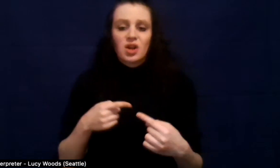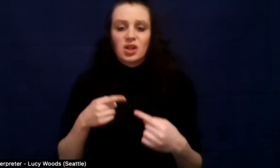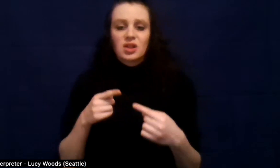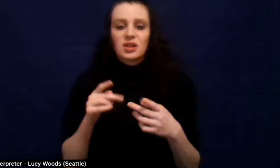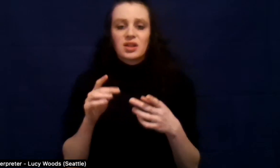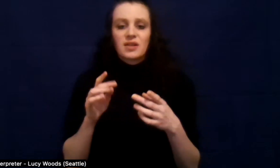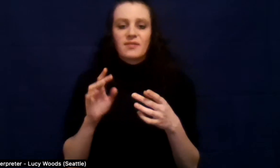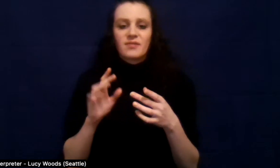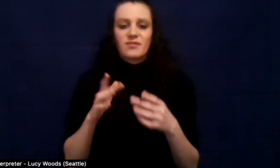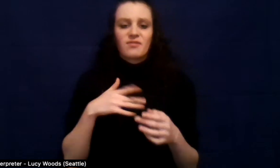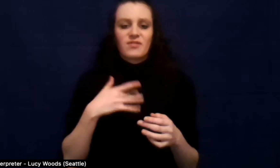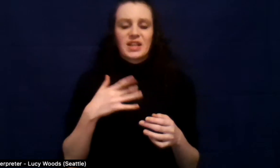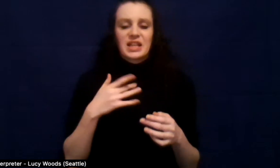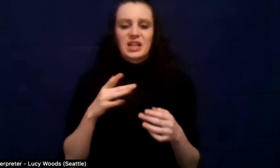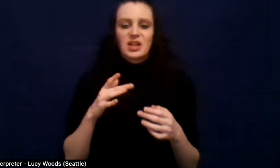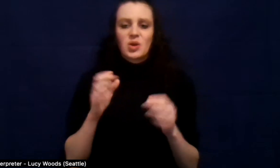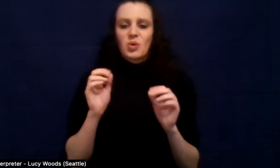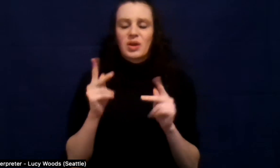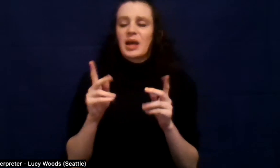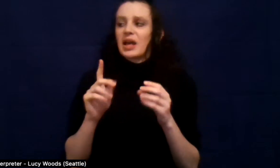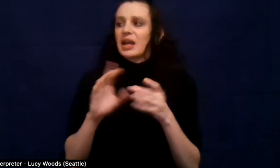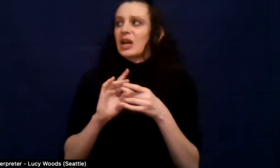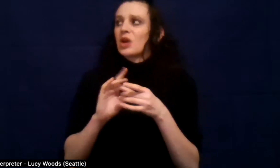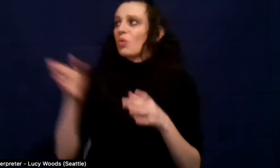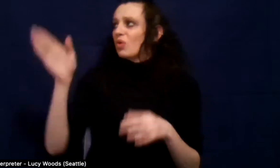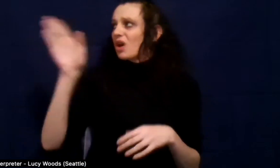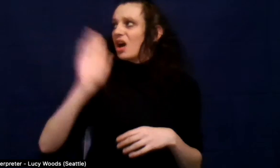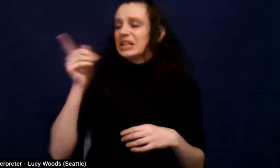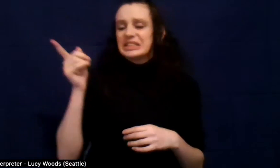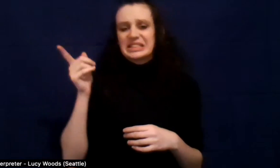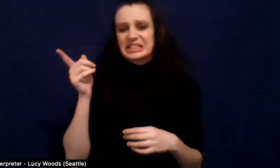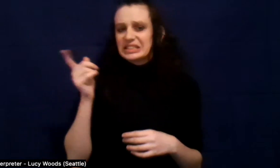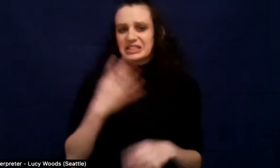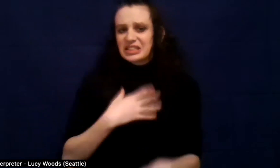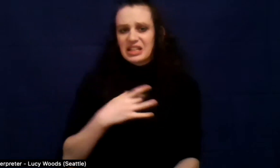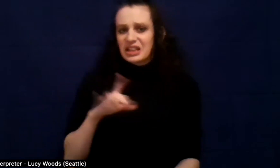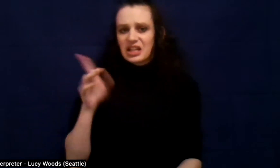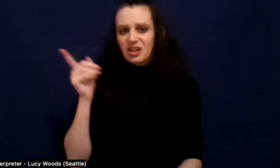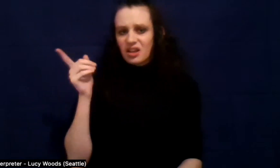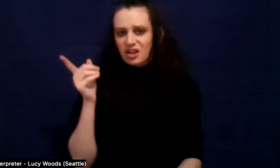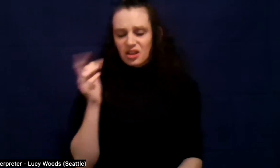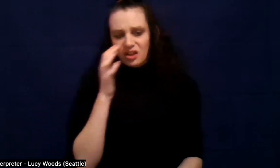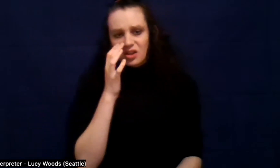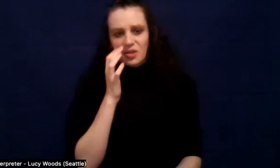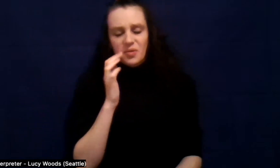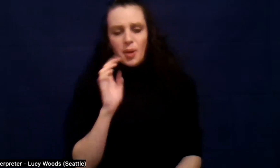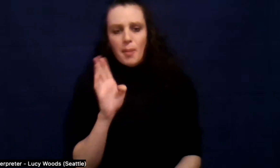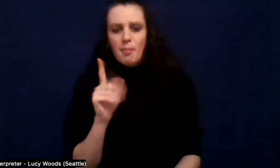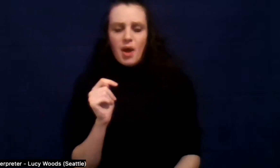Um, but I just did it anyways, you know, like, um, I, um,